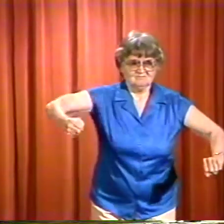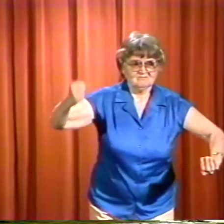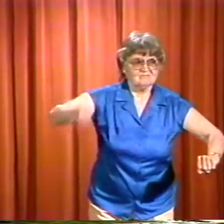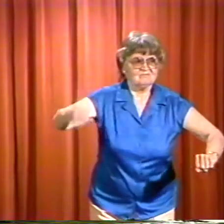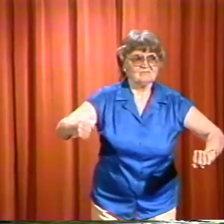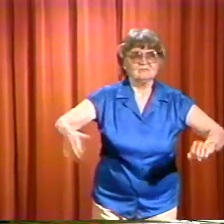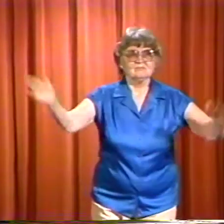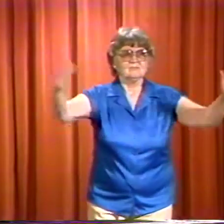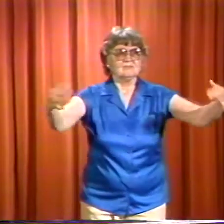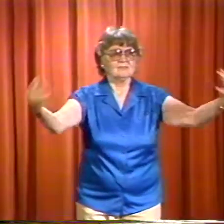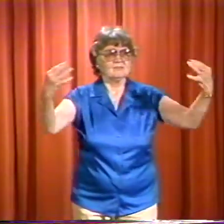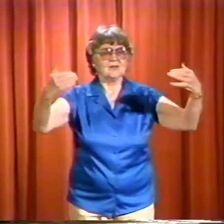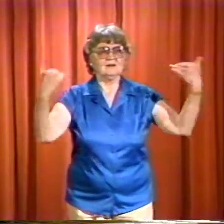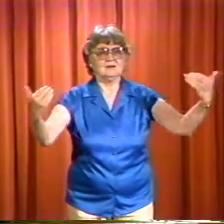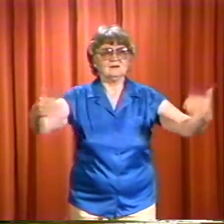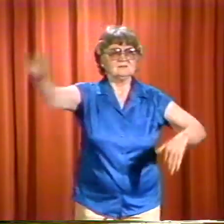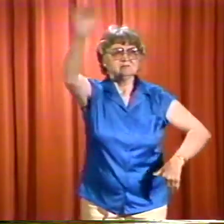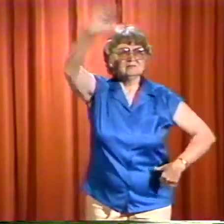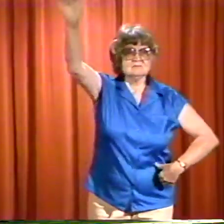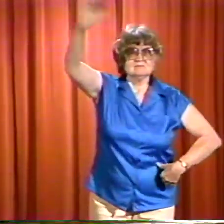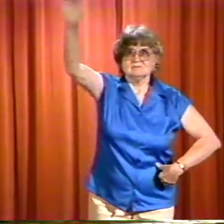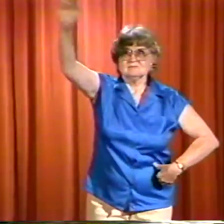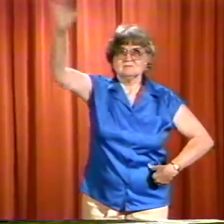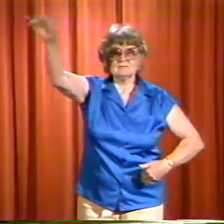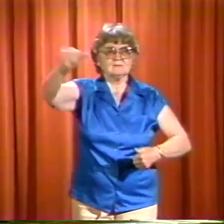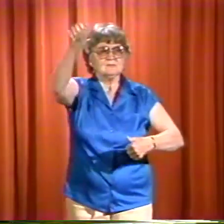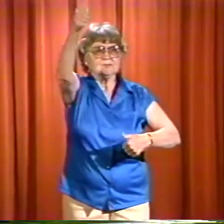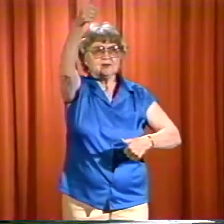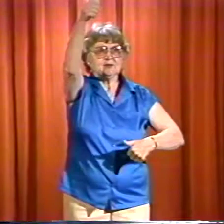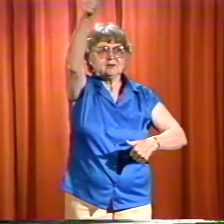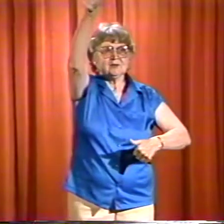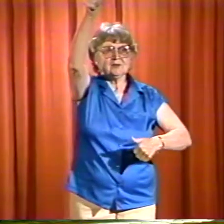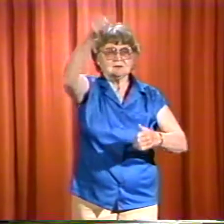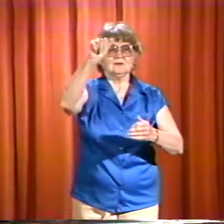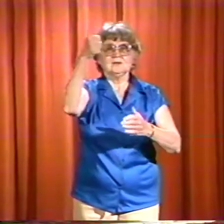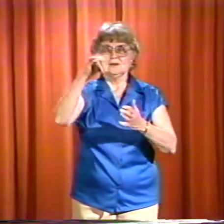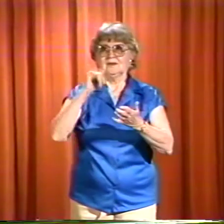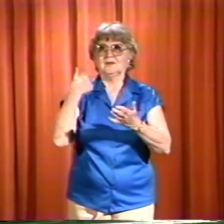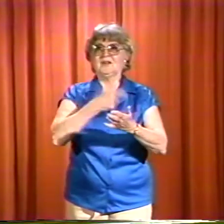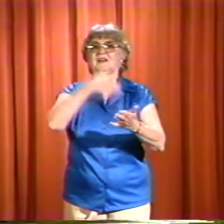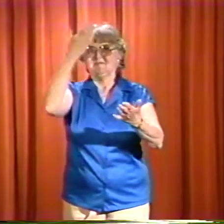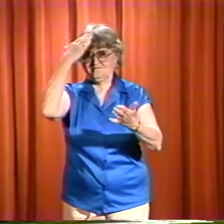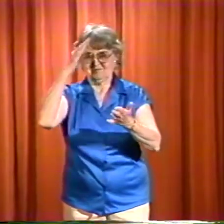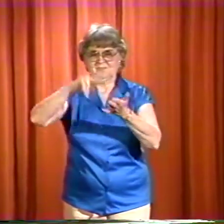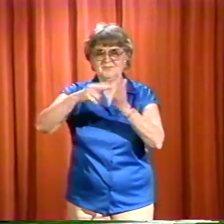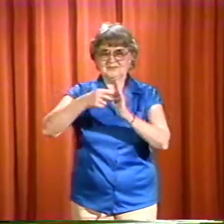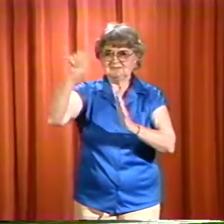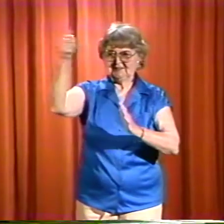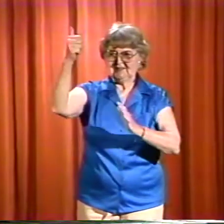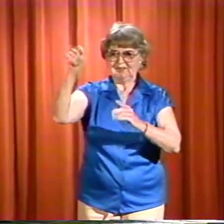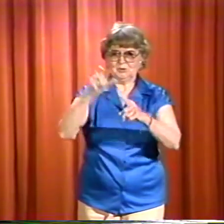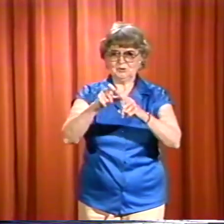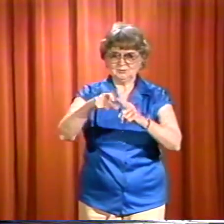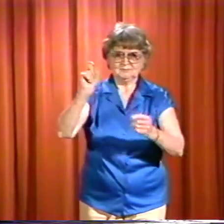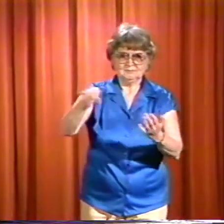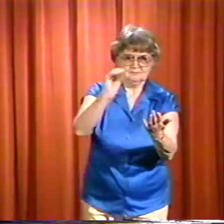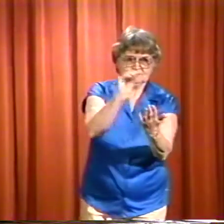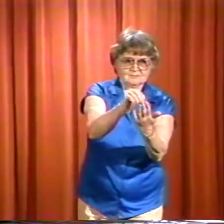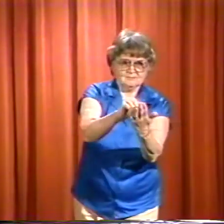bang on his desk and ask us to pay attention. He would say, spelling, ten. We knew ten meant to number